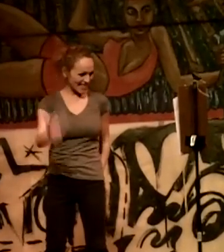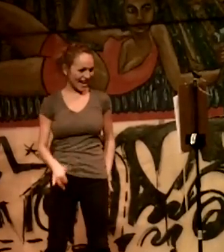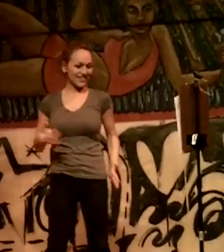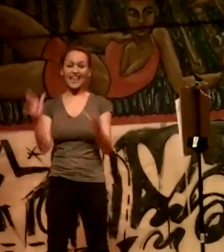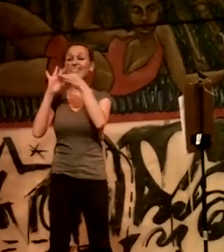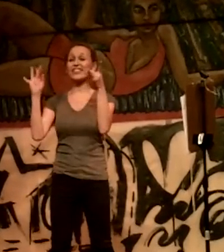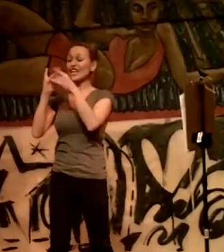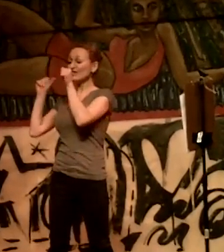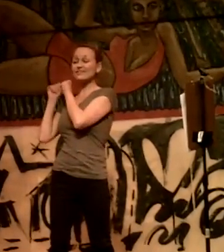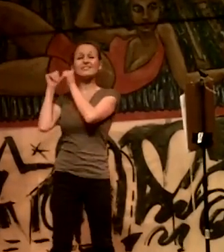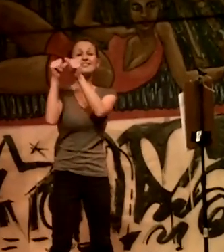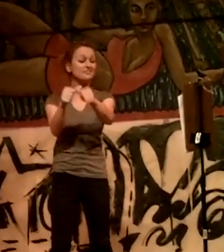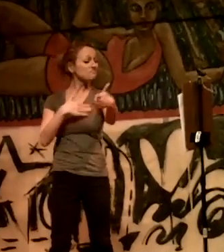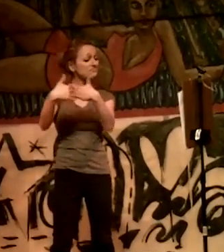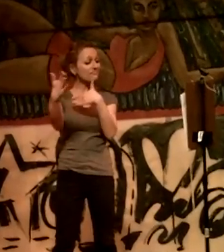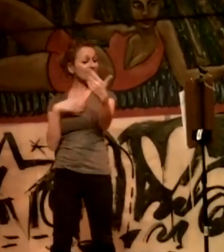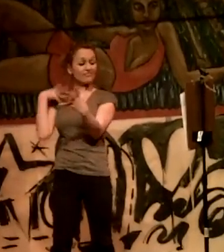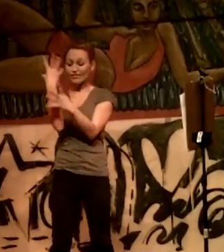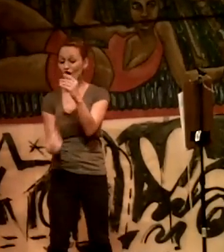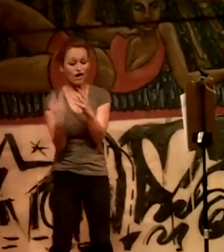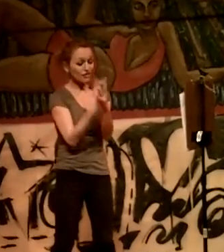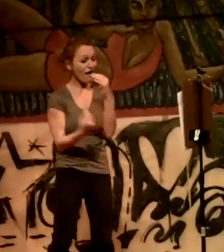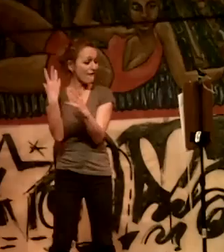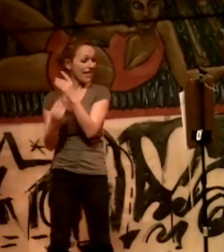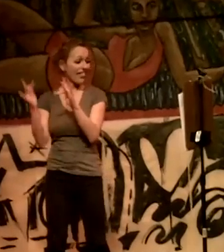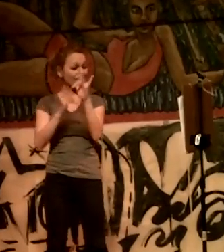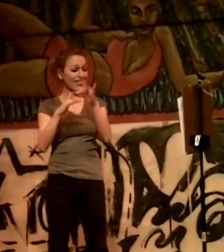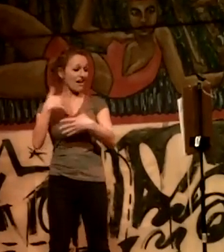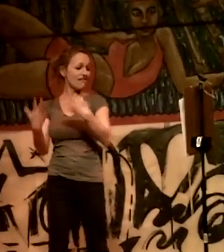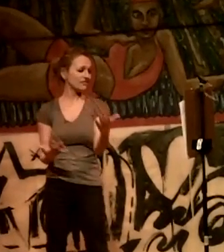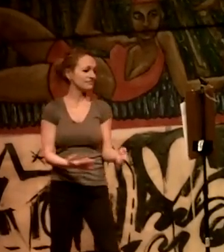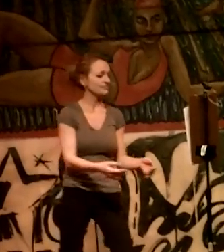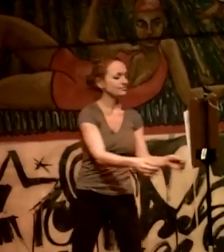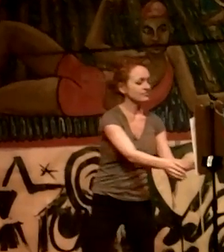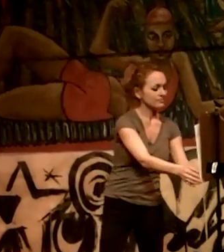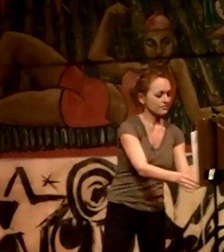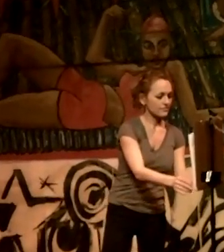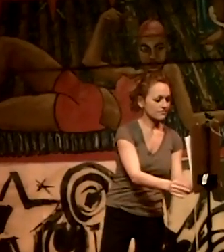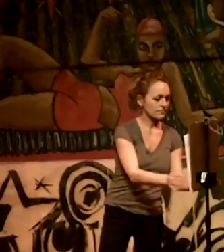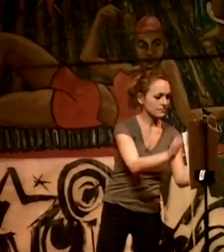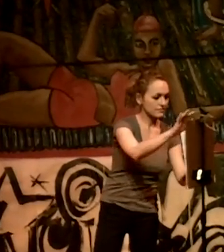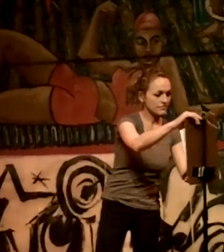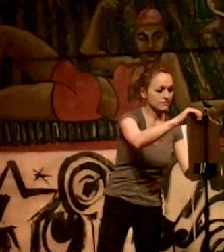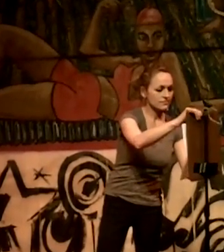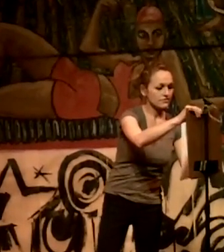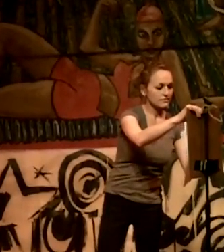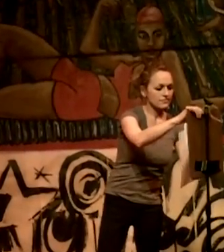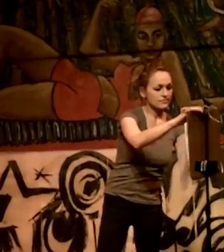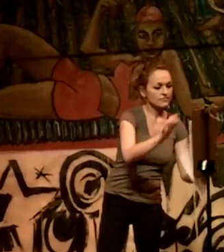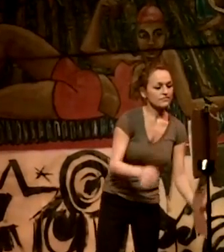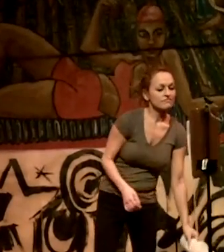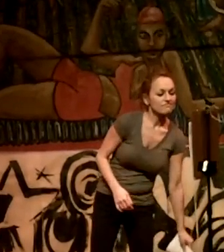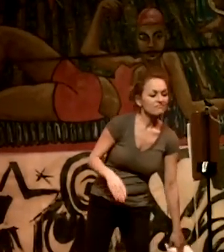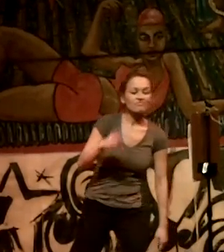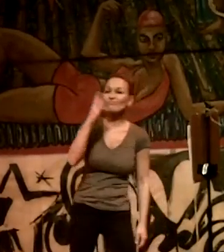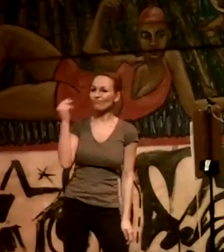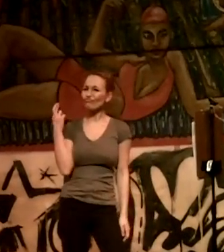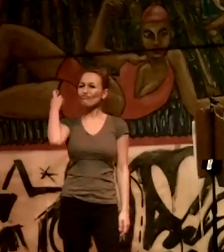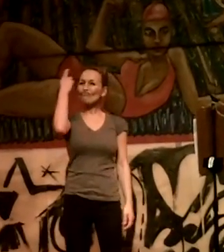our plight, depicting our legacy. Remember us, remembering us. Look back and revise. We we